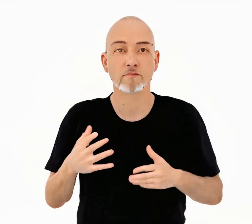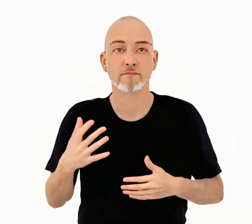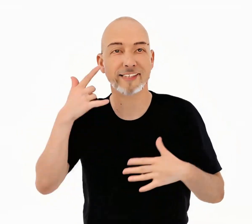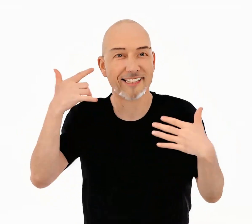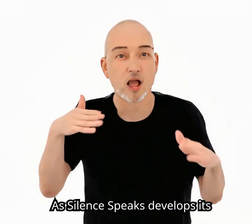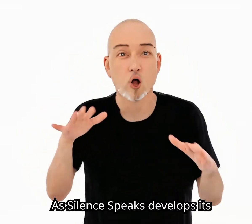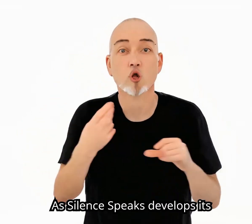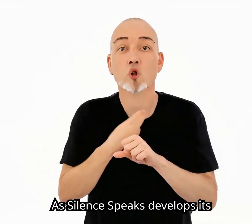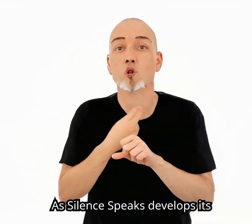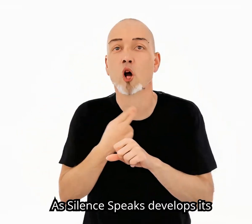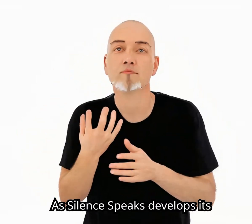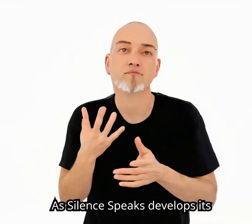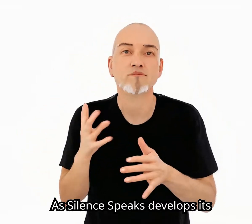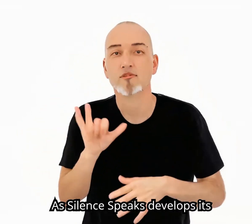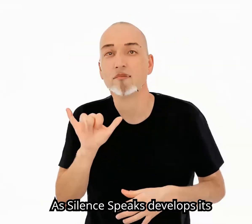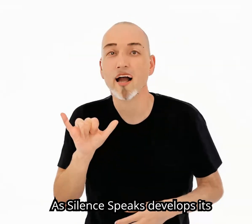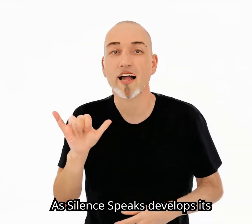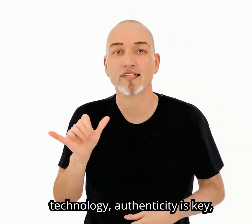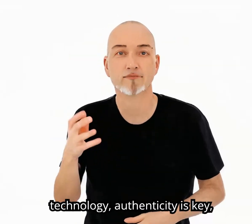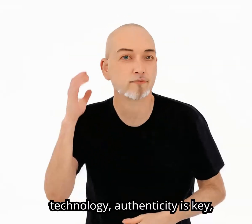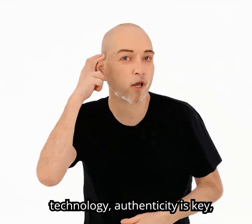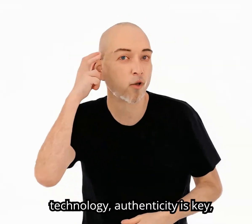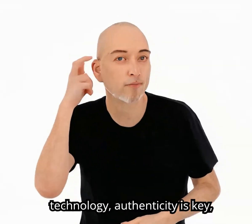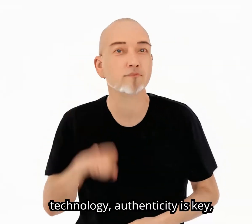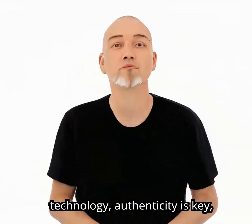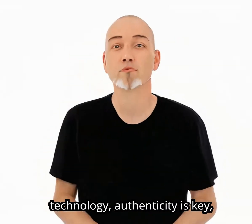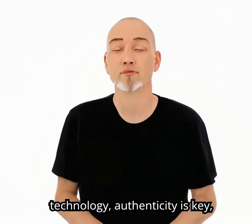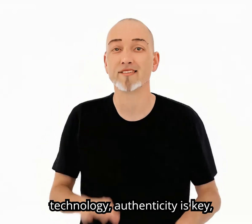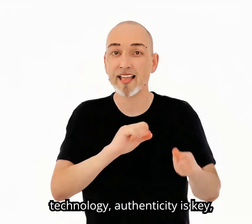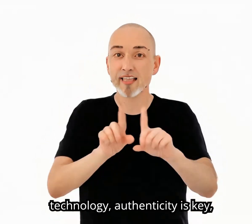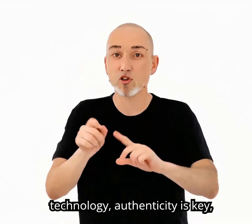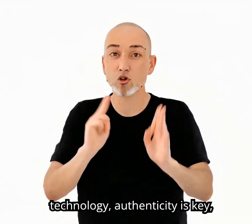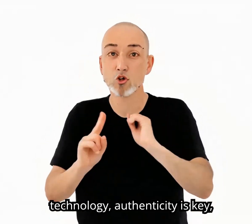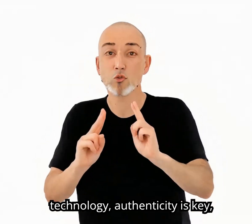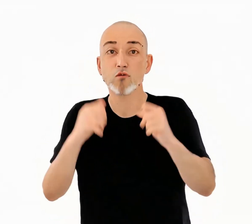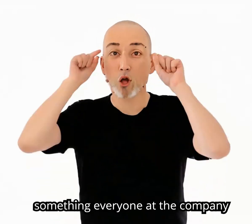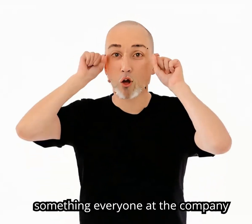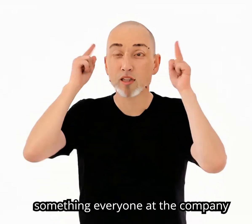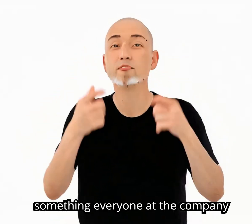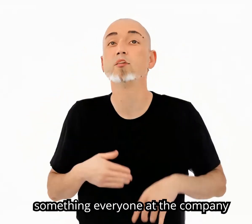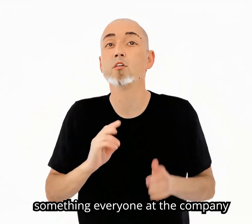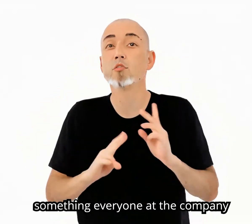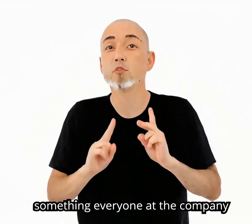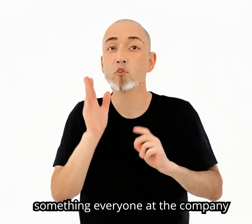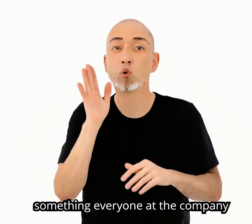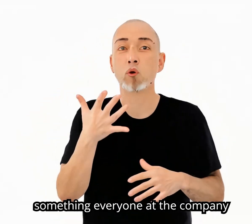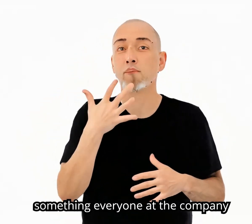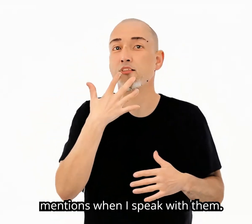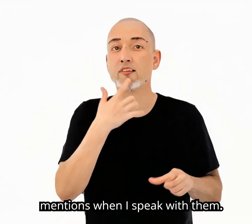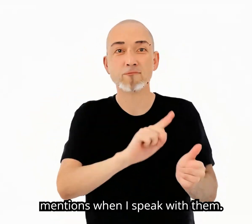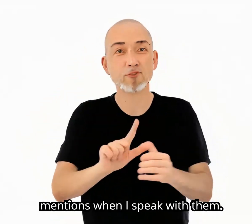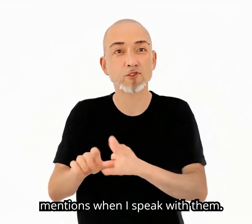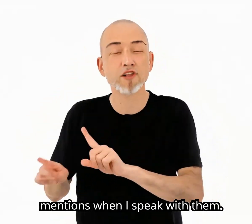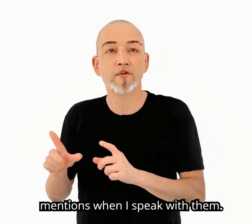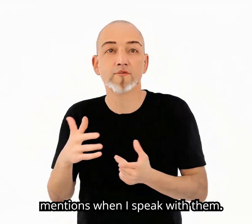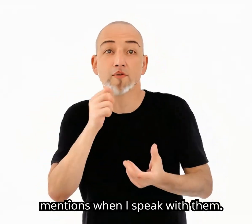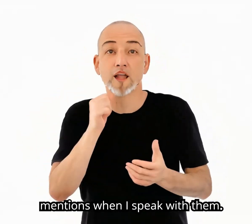As Silence Speaks develops its technology, authenticity is key, something everyone at the company mentions when I speak with them.